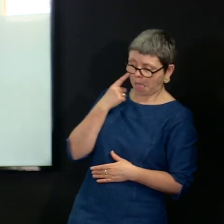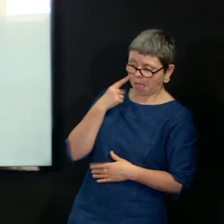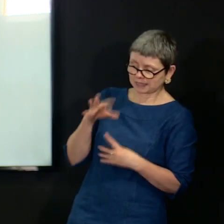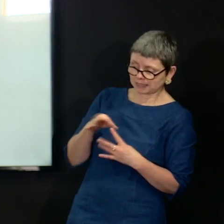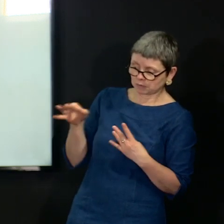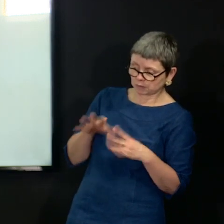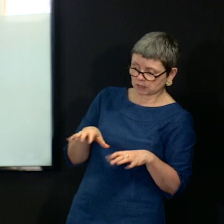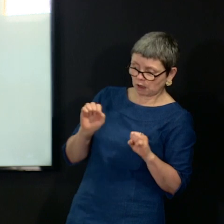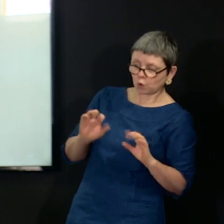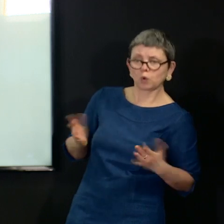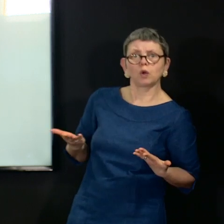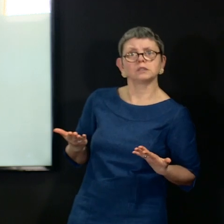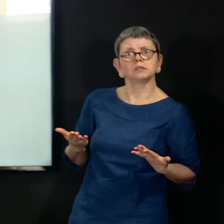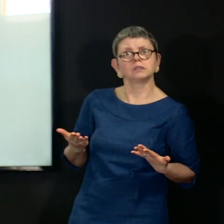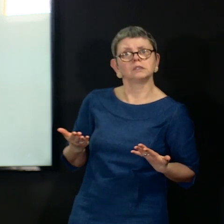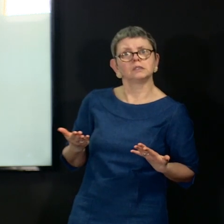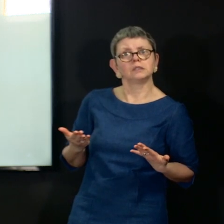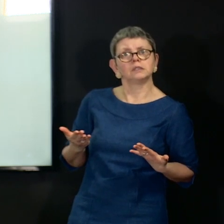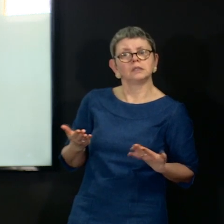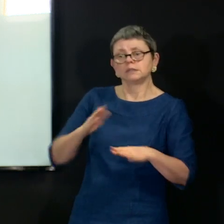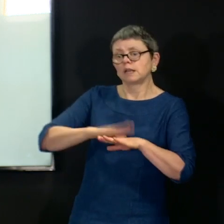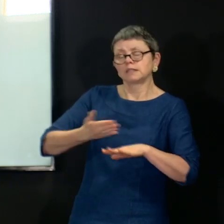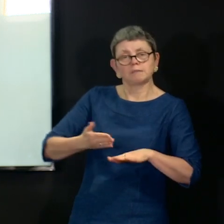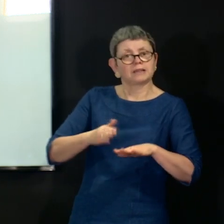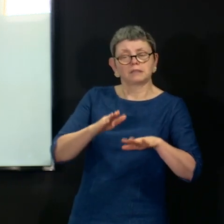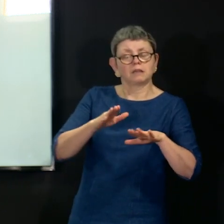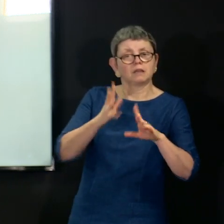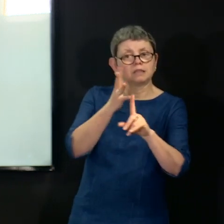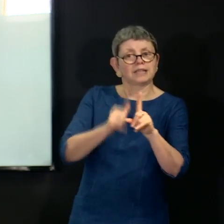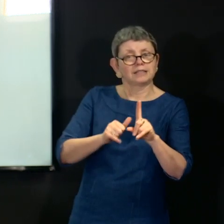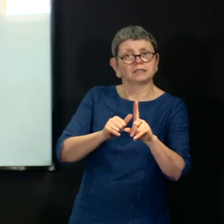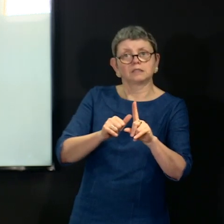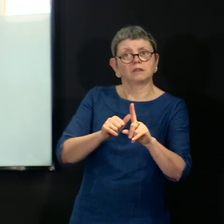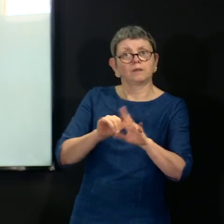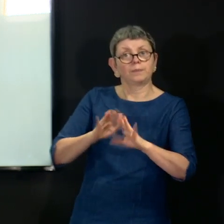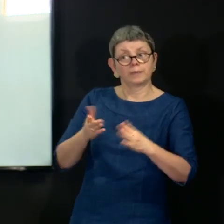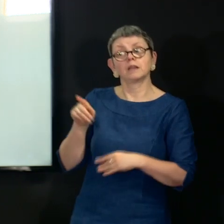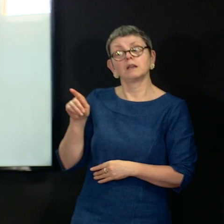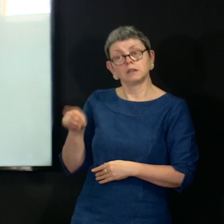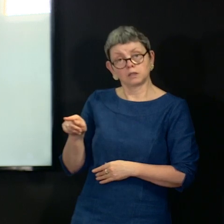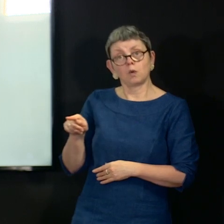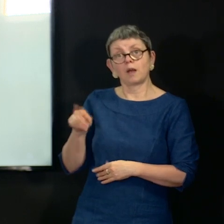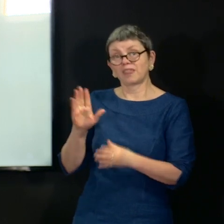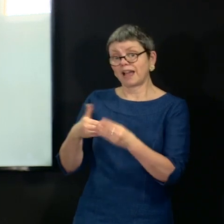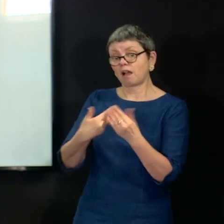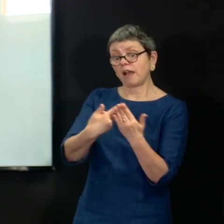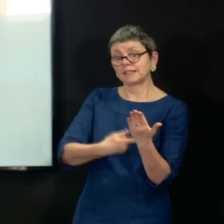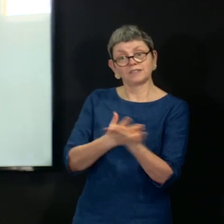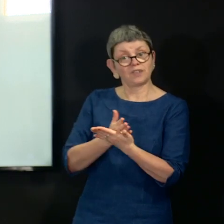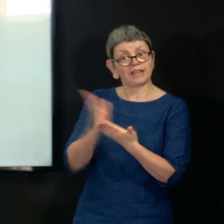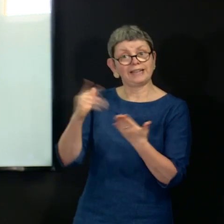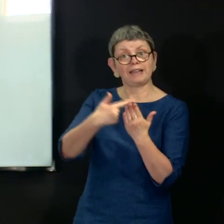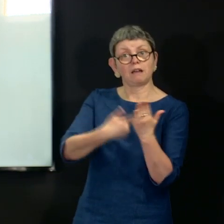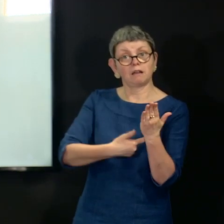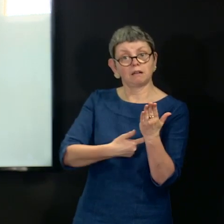has come back negative. That is the right way to proceed, that guidance is there, it's very clear, and its rationale is very clear.